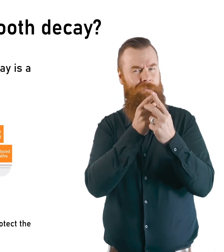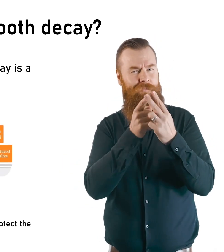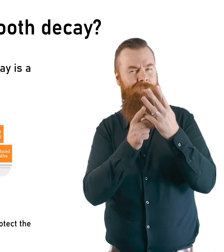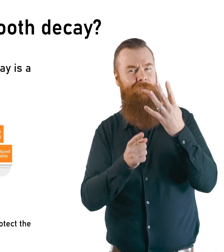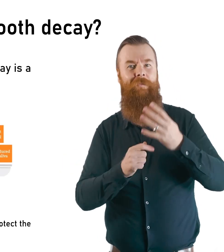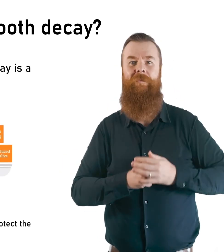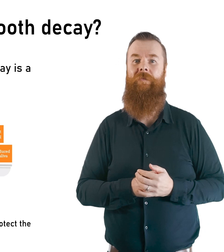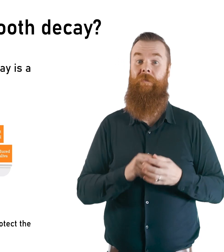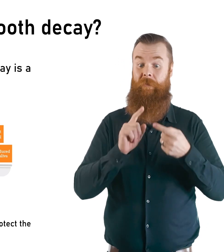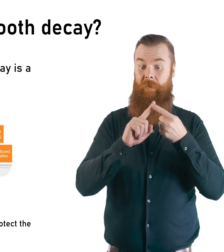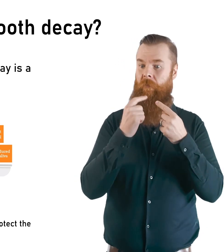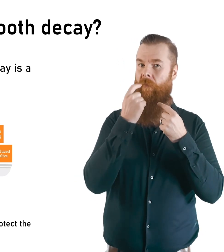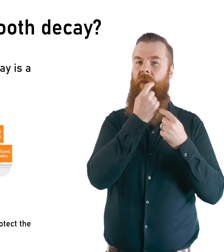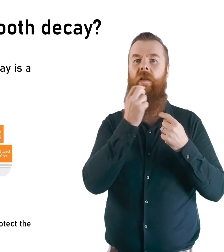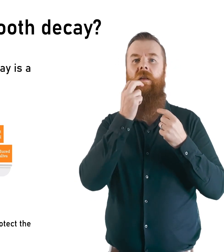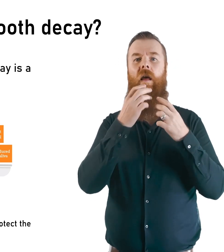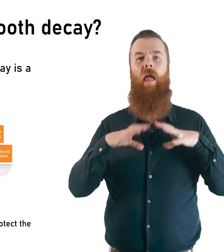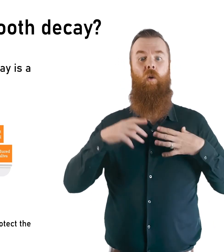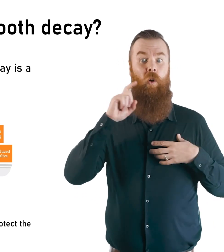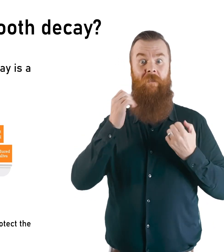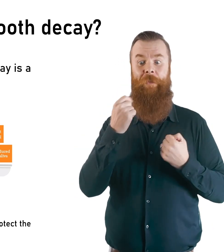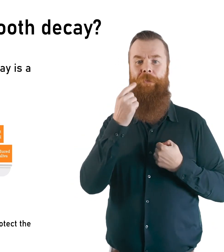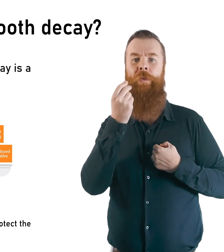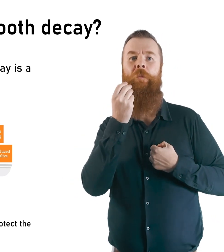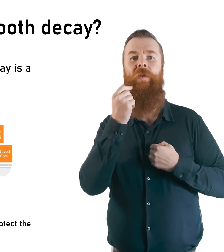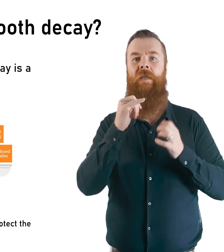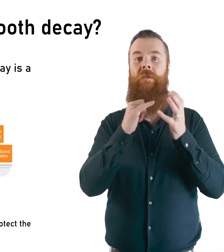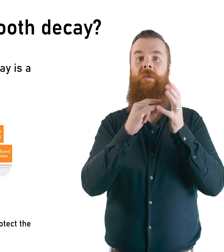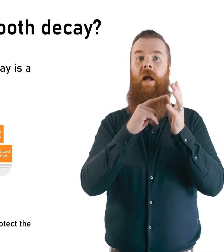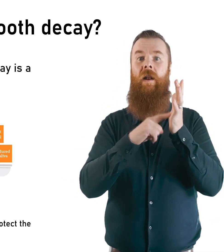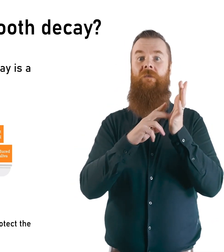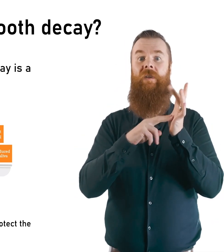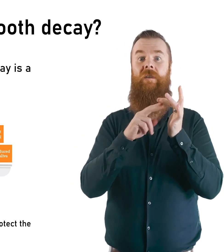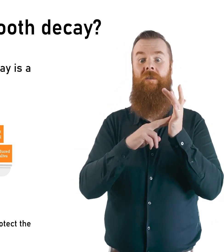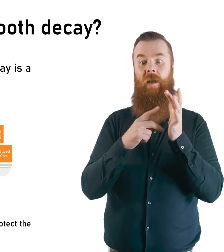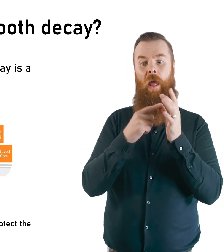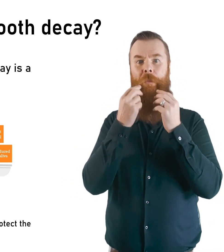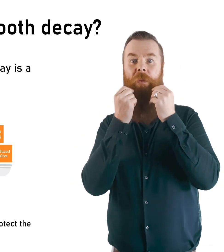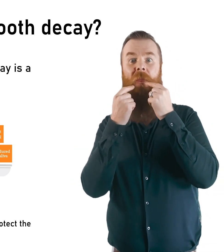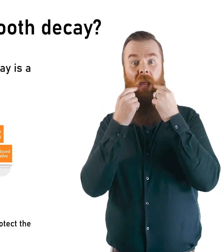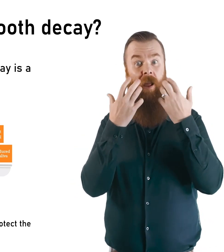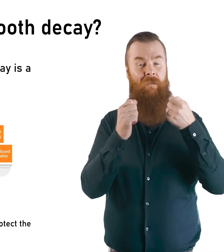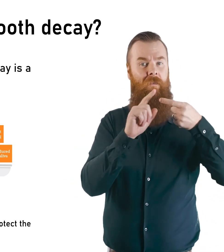greater than the factors that protect the teeth, this means that tooth decay can occur.